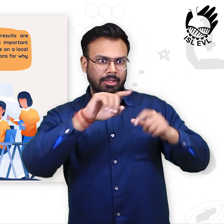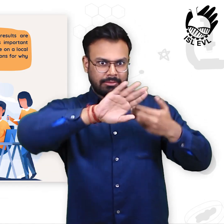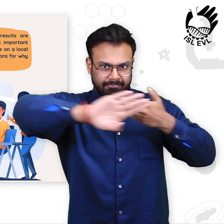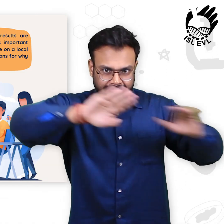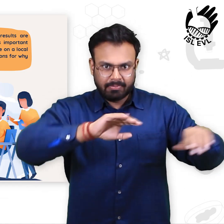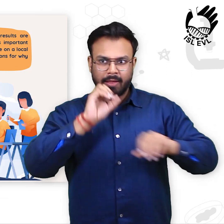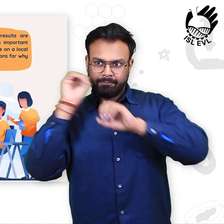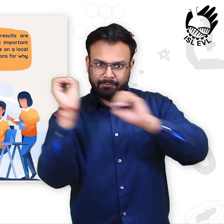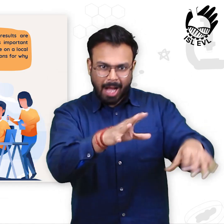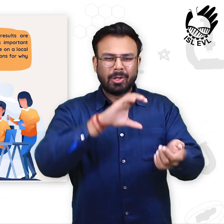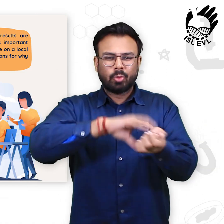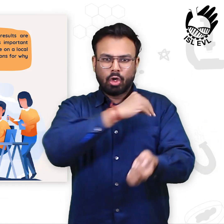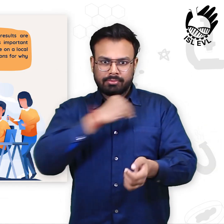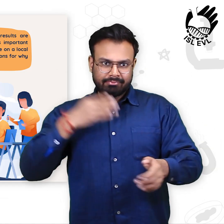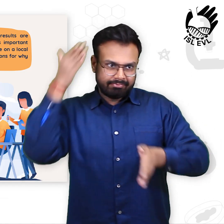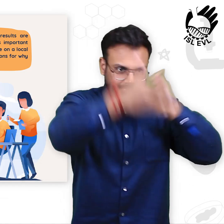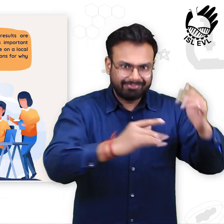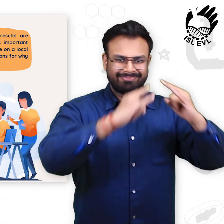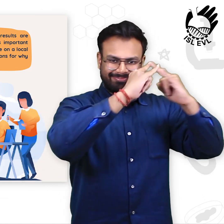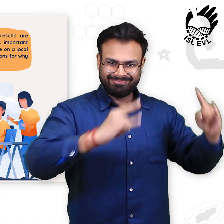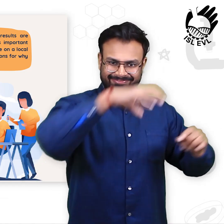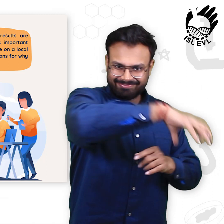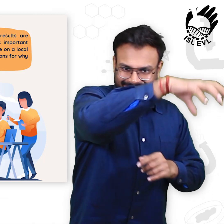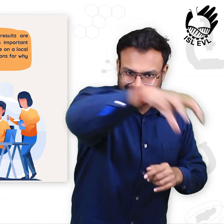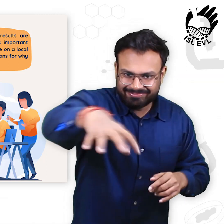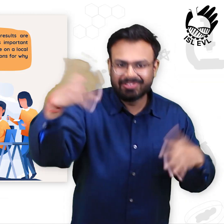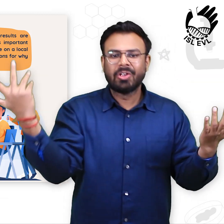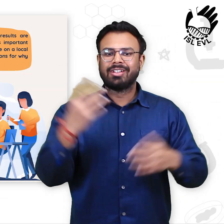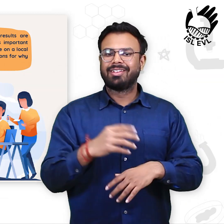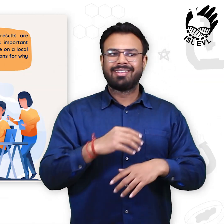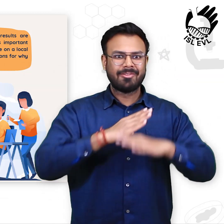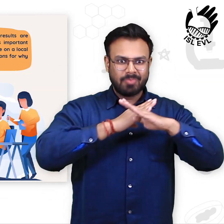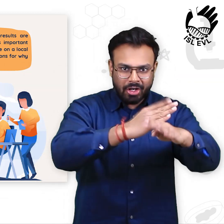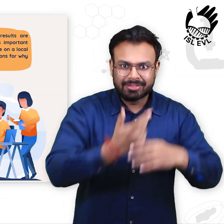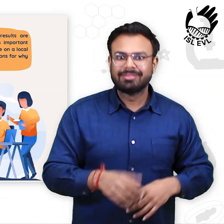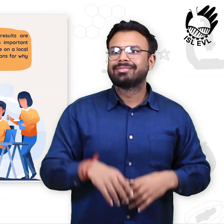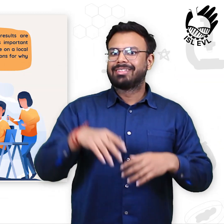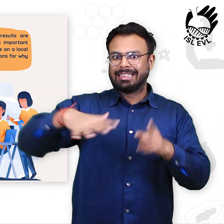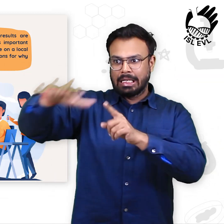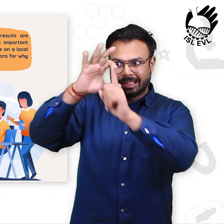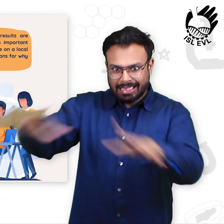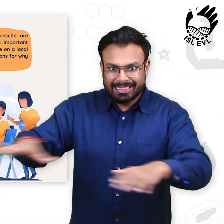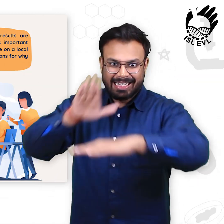justifications for why it is crucial to catch illness